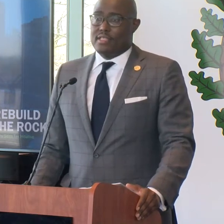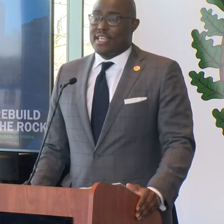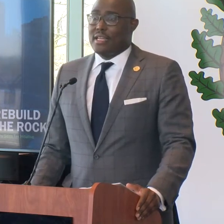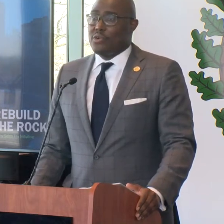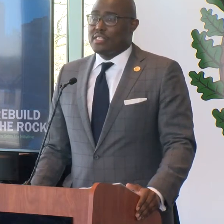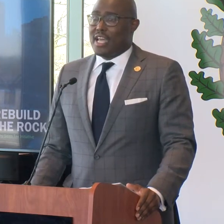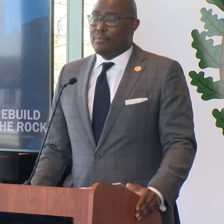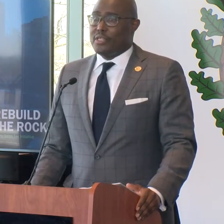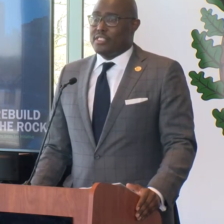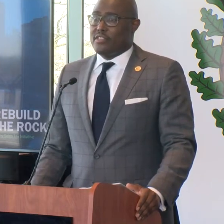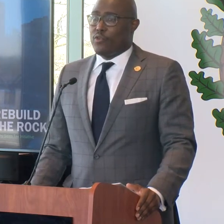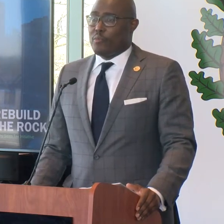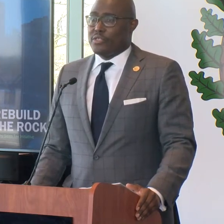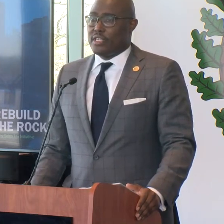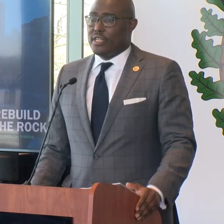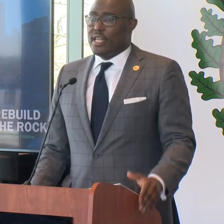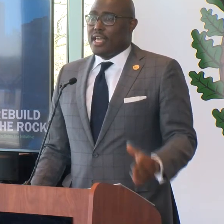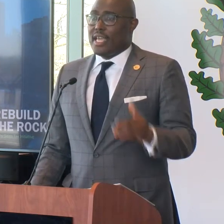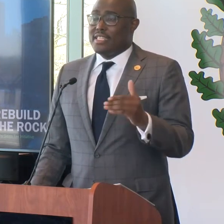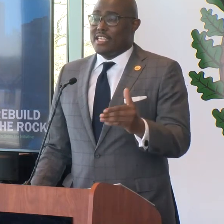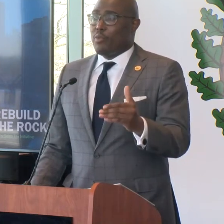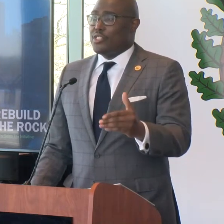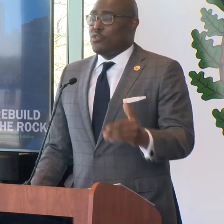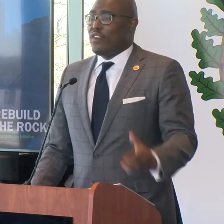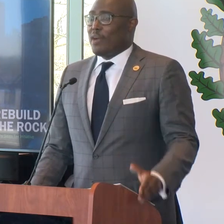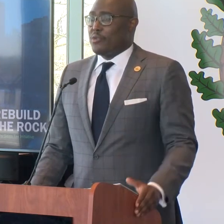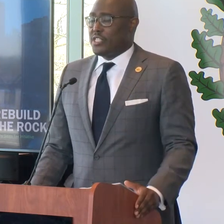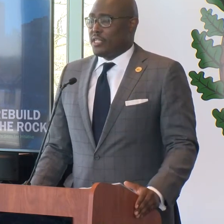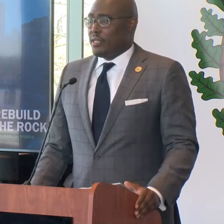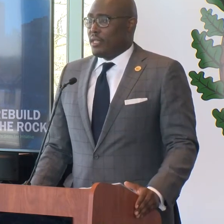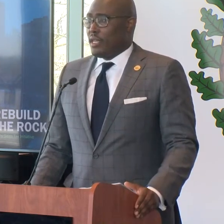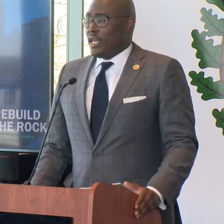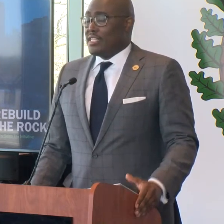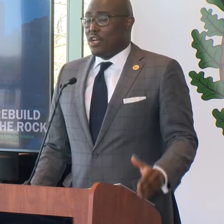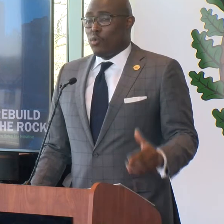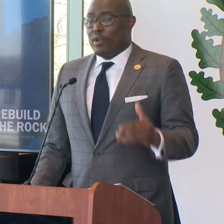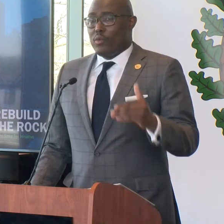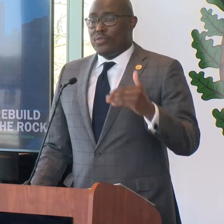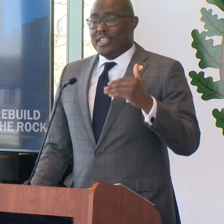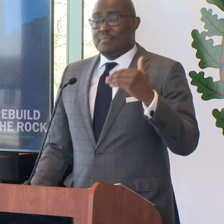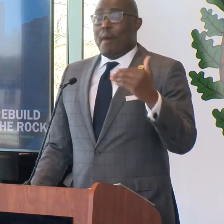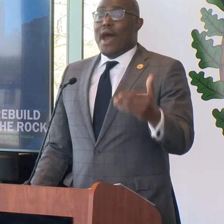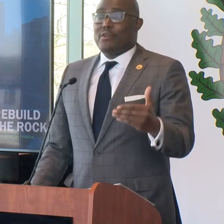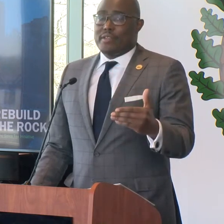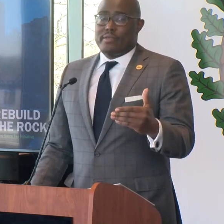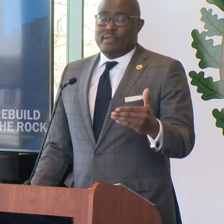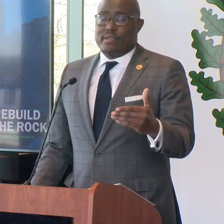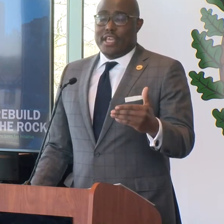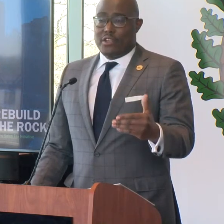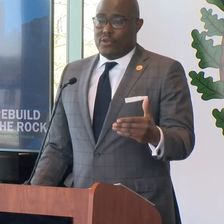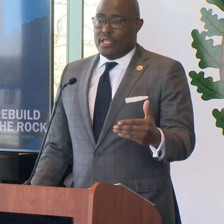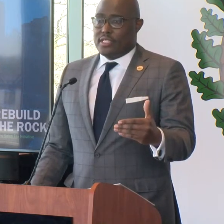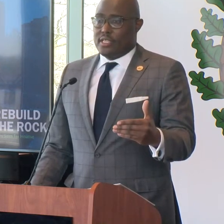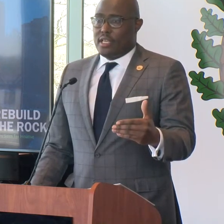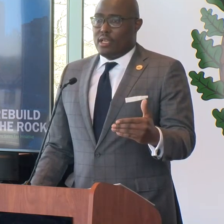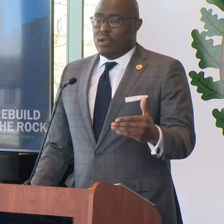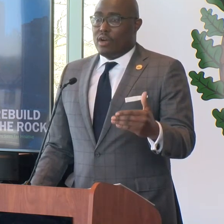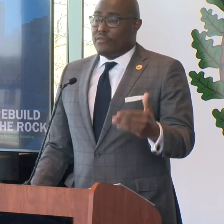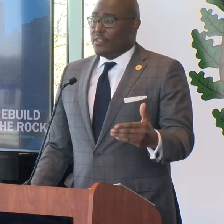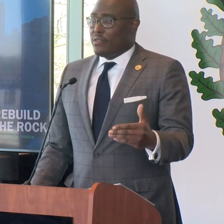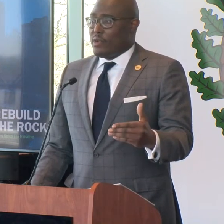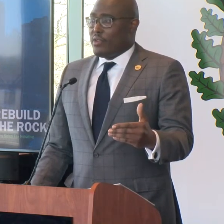St. Louis is 9.64 percent. And 10.25 percent. And so with this moderate increase